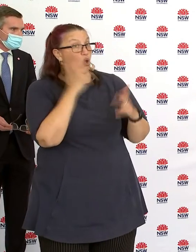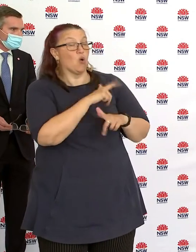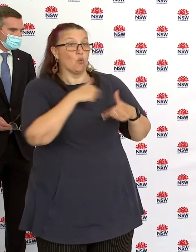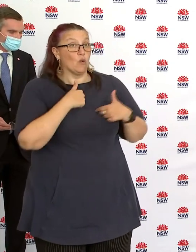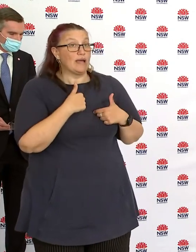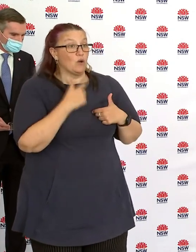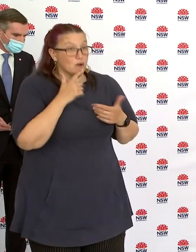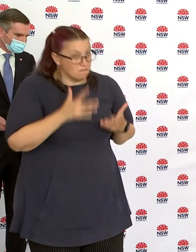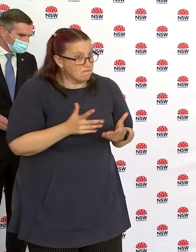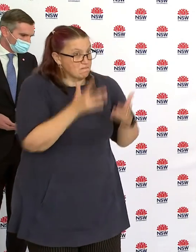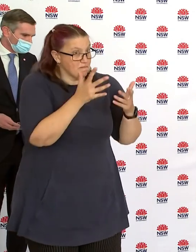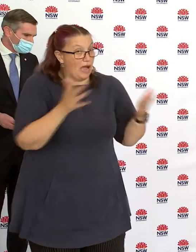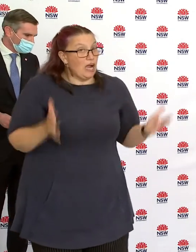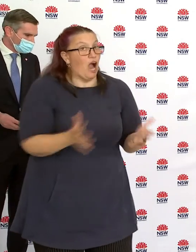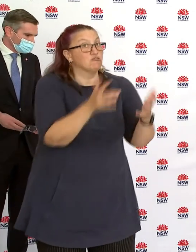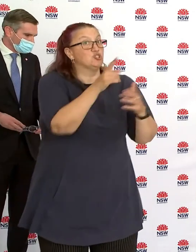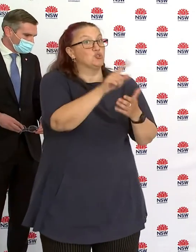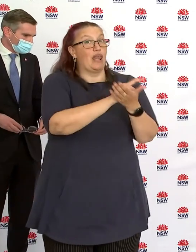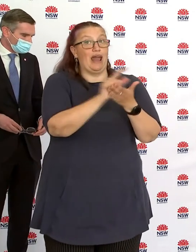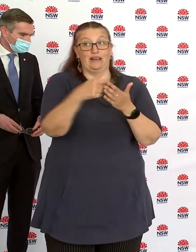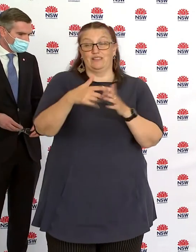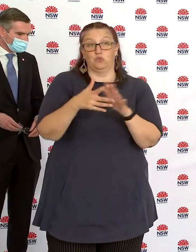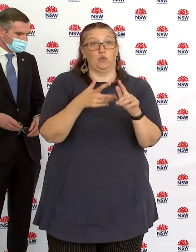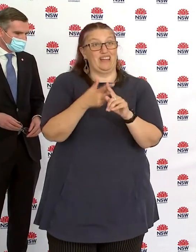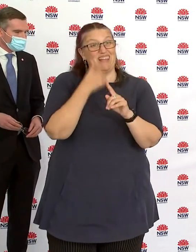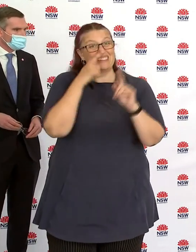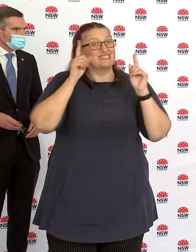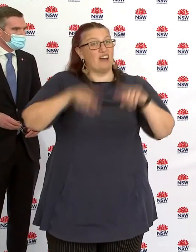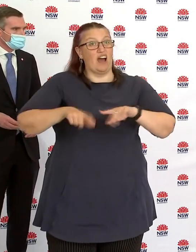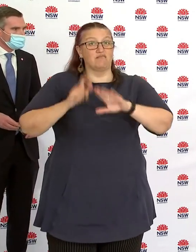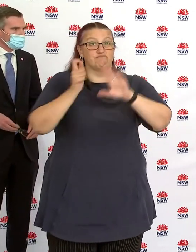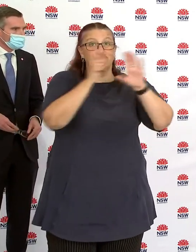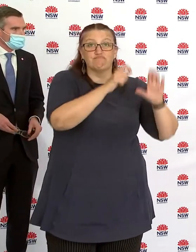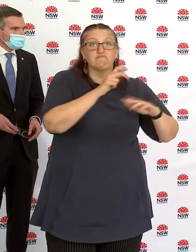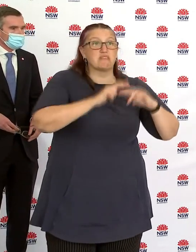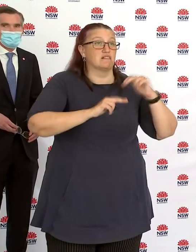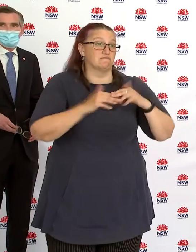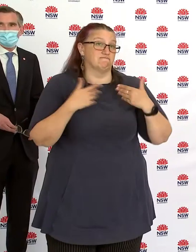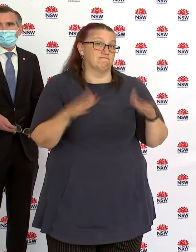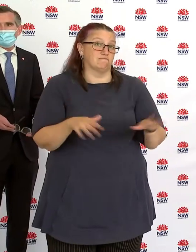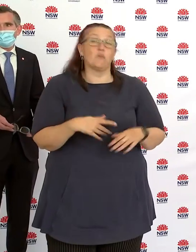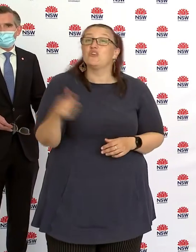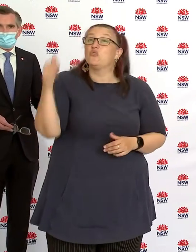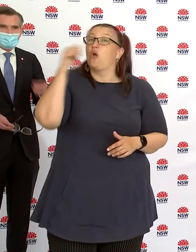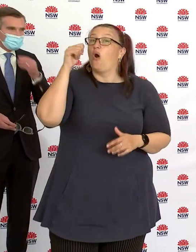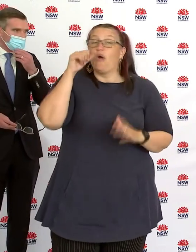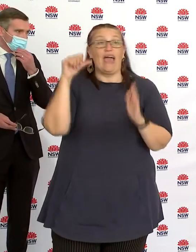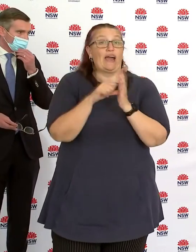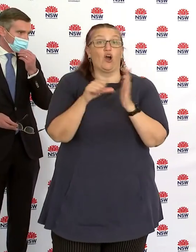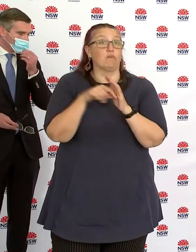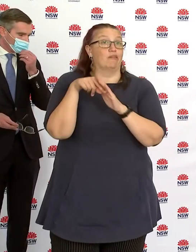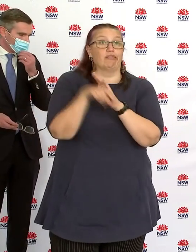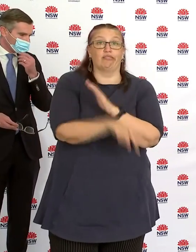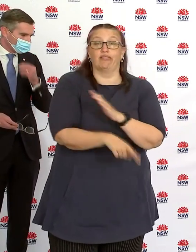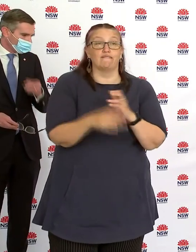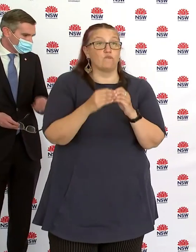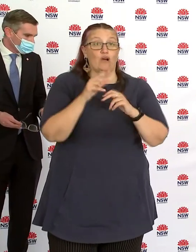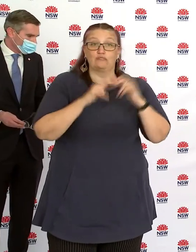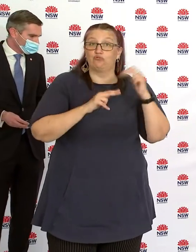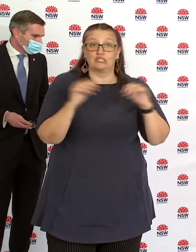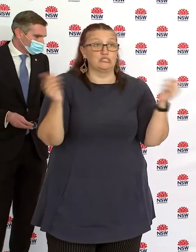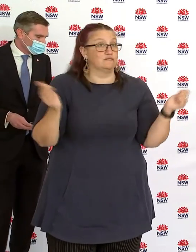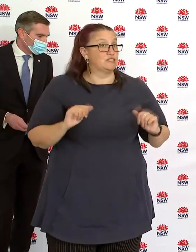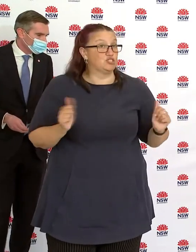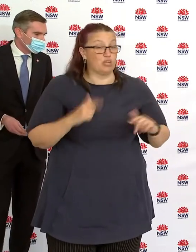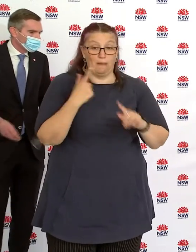to start back up later this week. We've already heard the economic impact by shutting down construction, the ongoing ripple effect that has